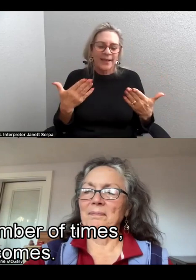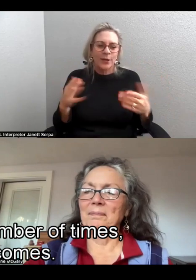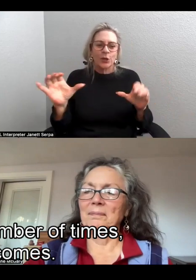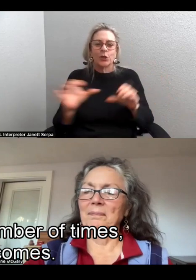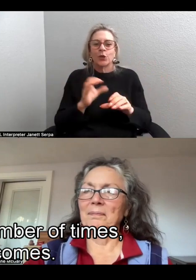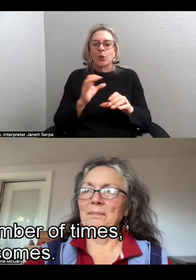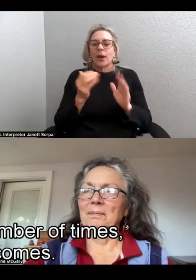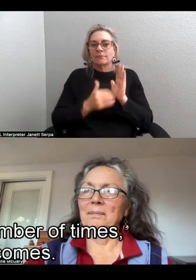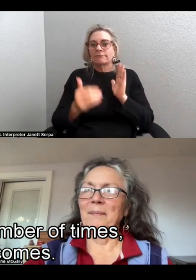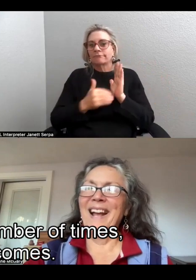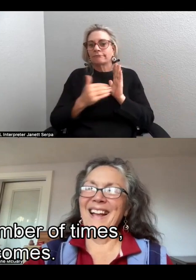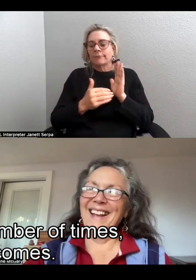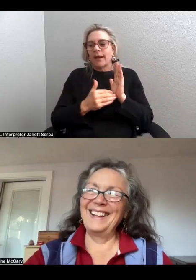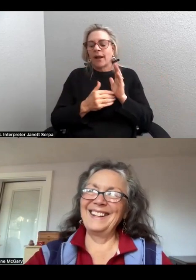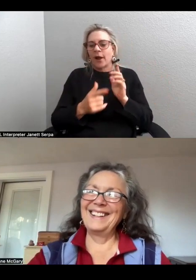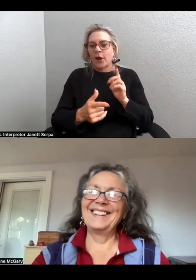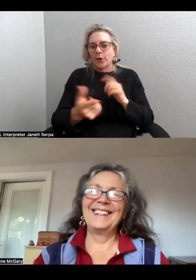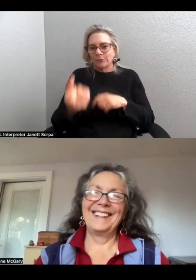number of times and it comes.